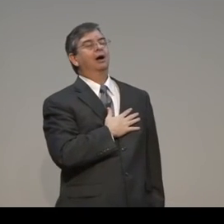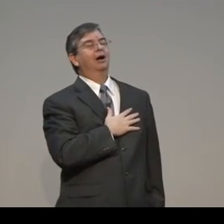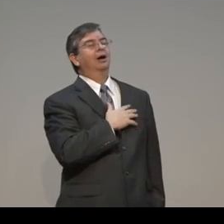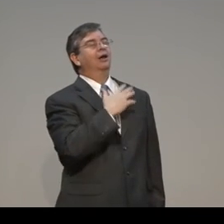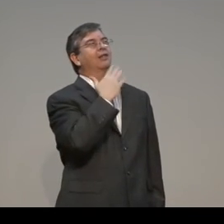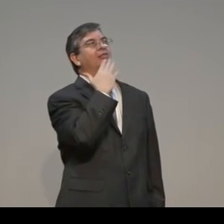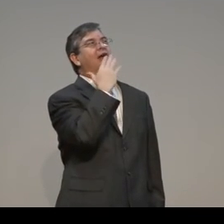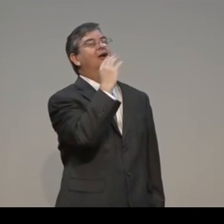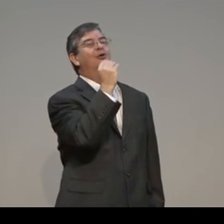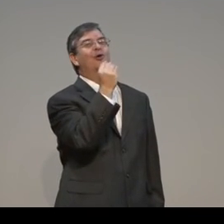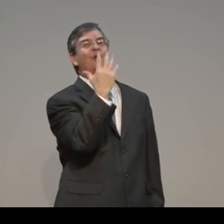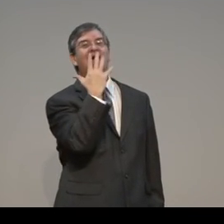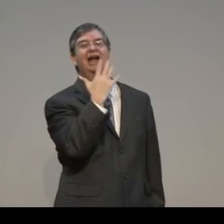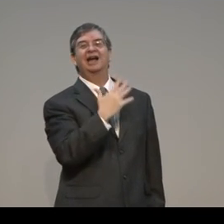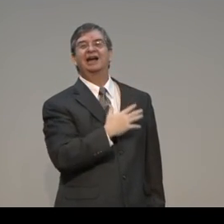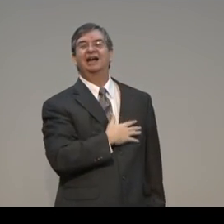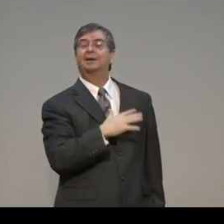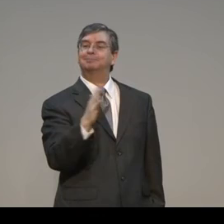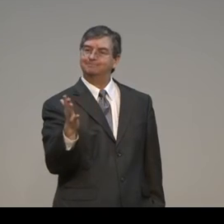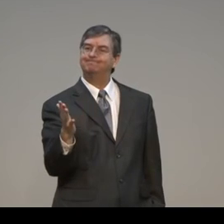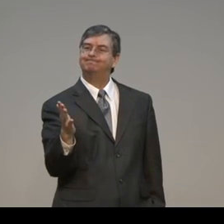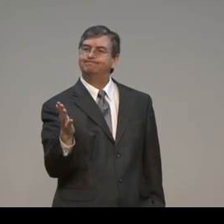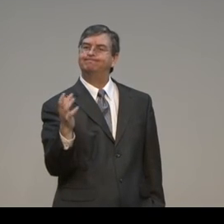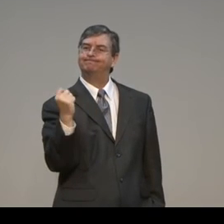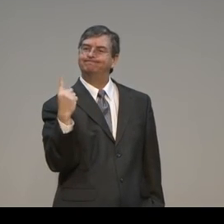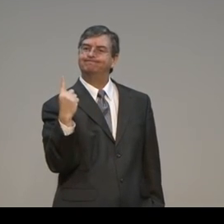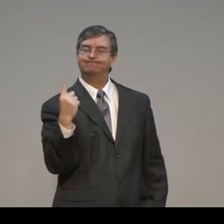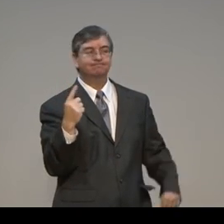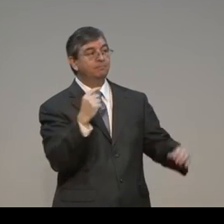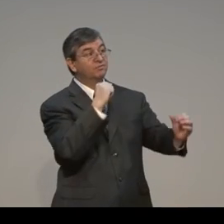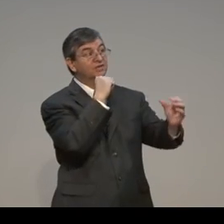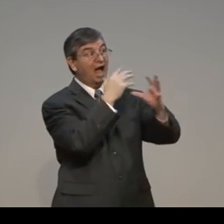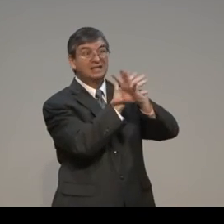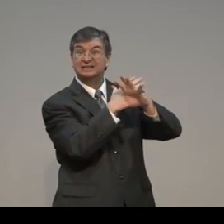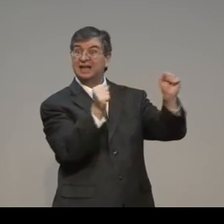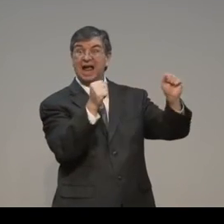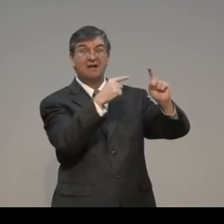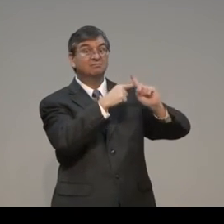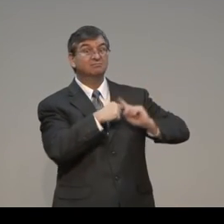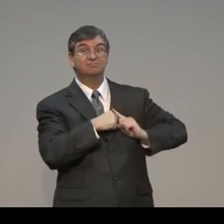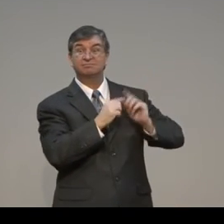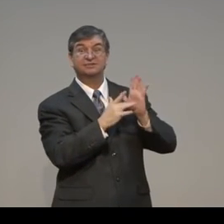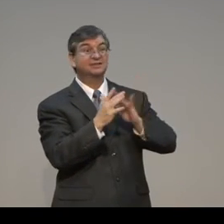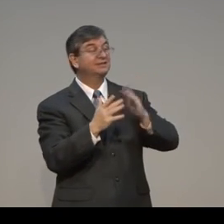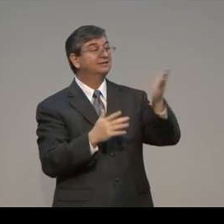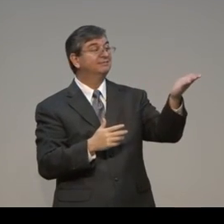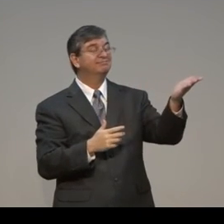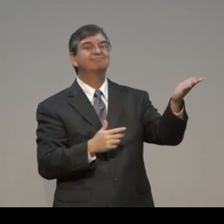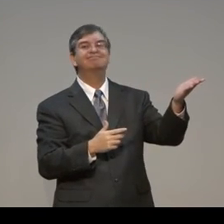But Christ is our nourishment. He is our sufficiency.